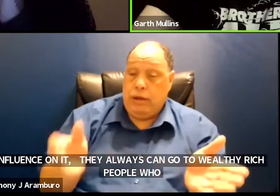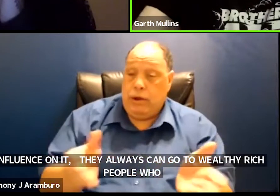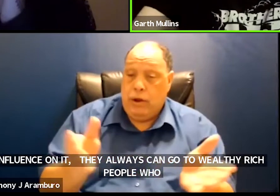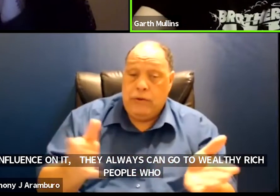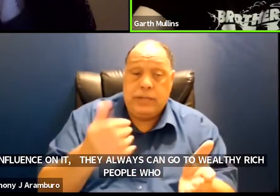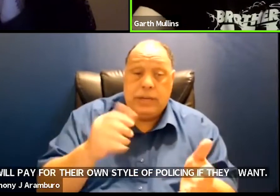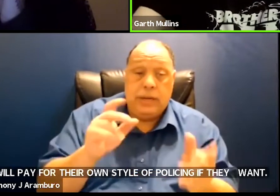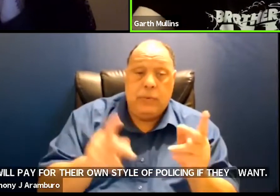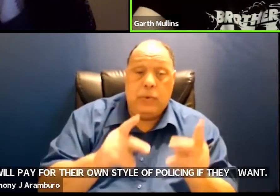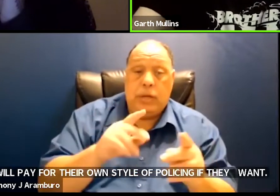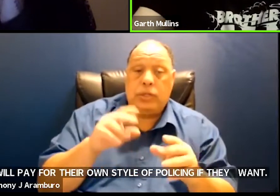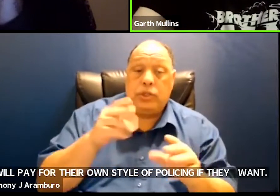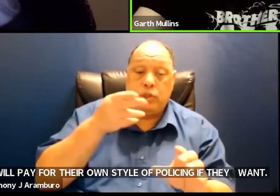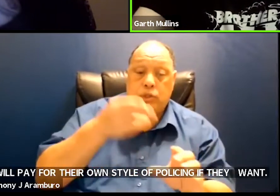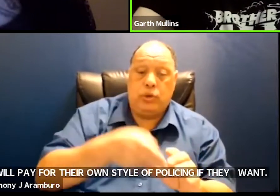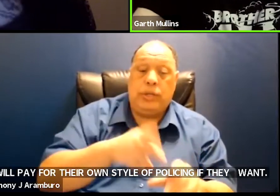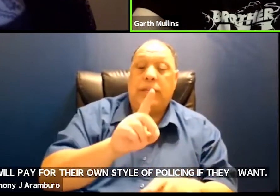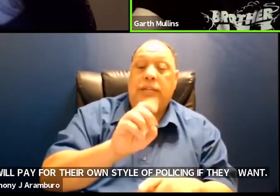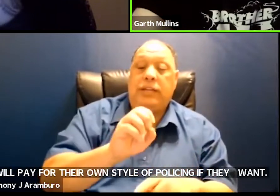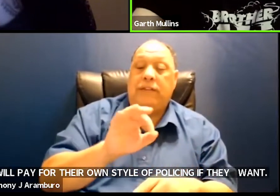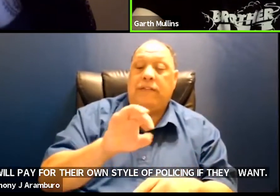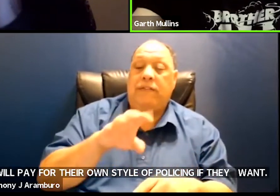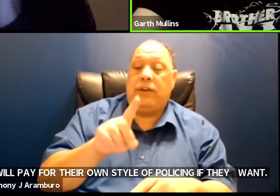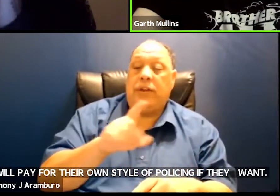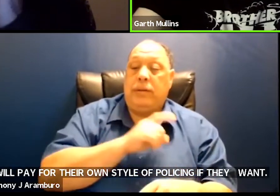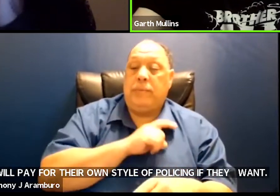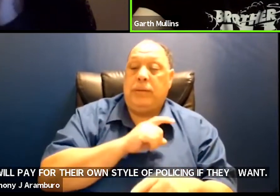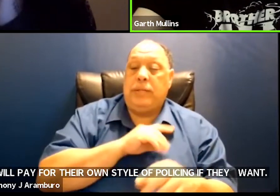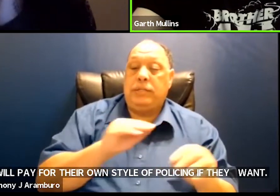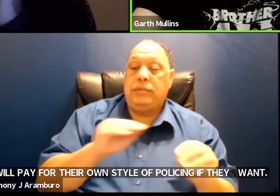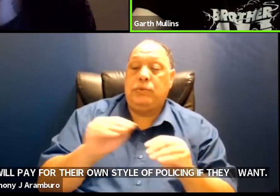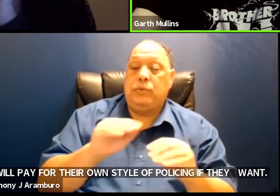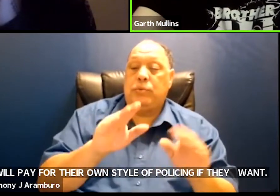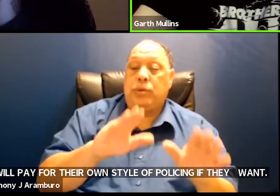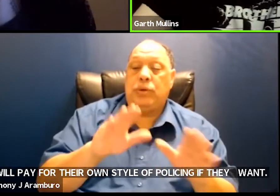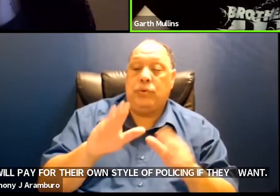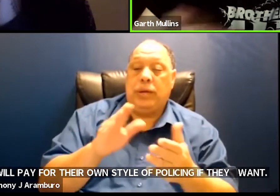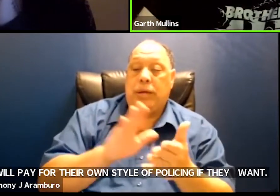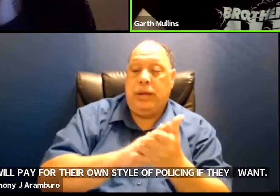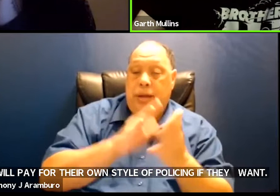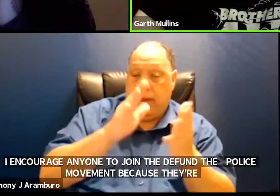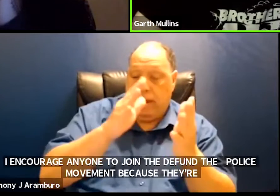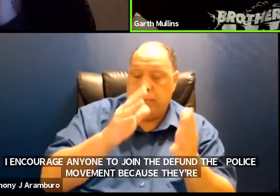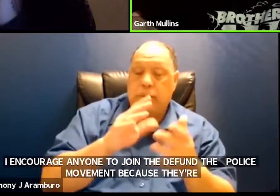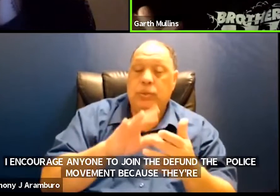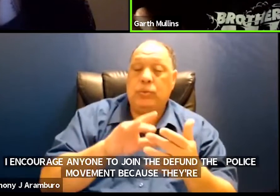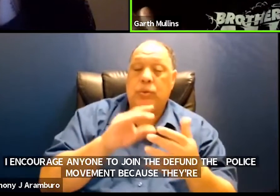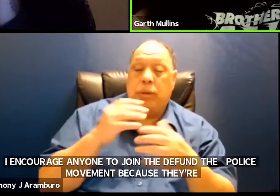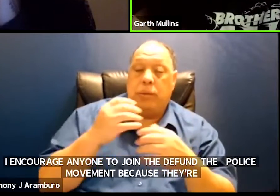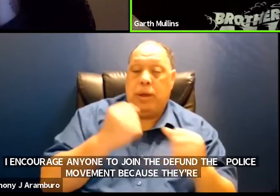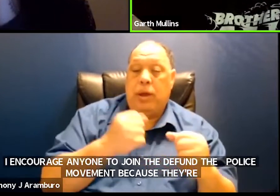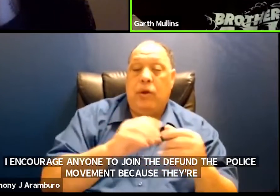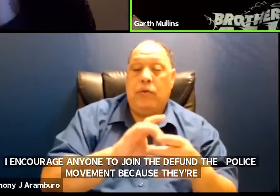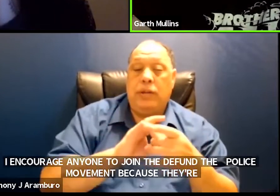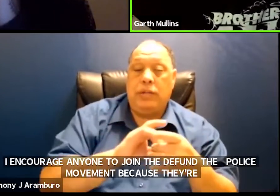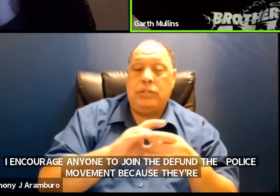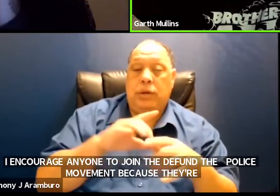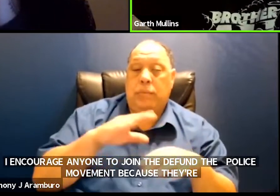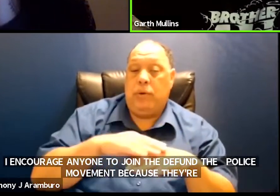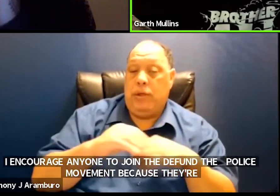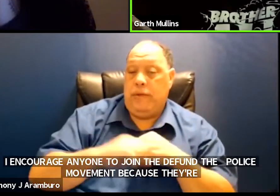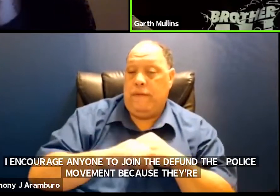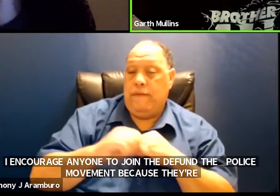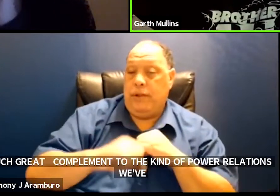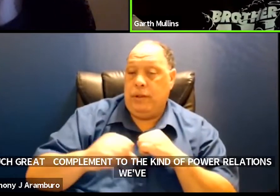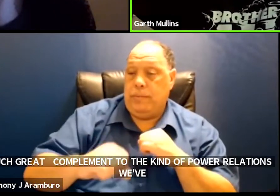join the defund the police movement because there is such great uh compliment to the kind of power relations we've talked about on the filibuster to